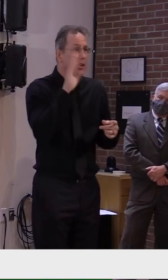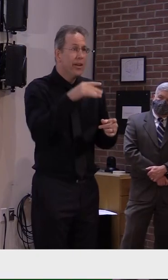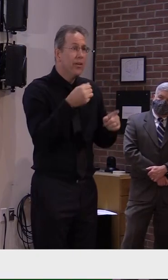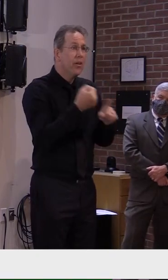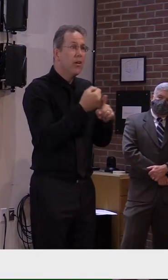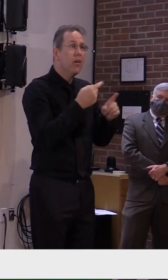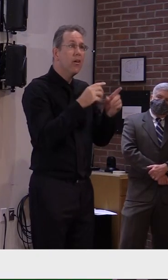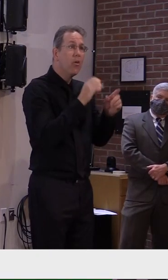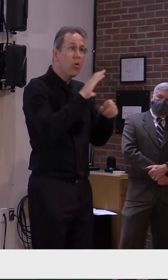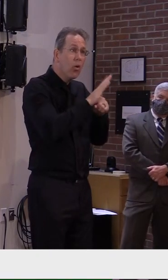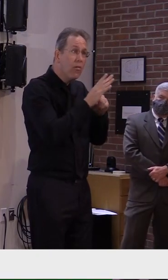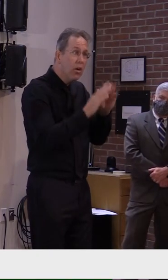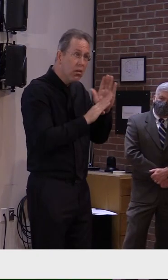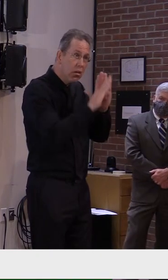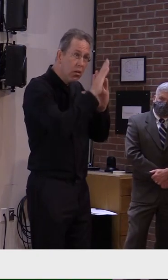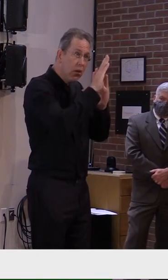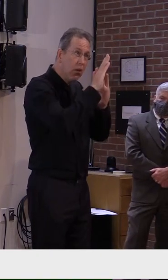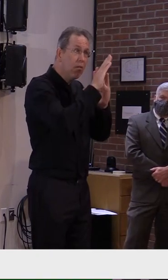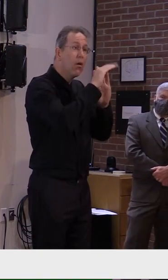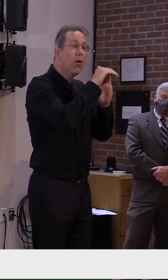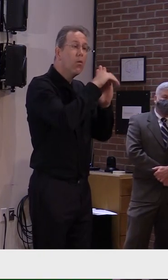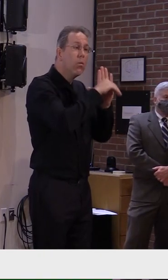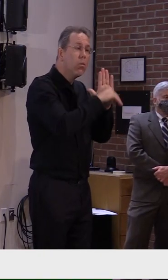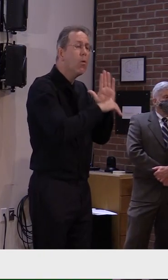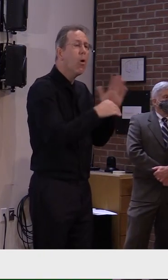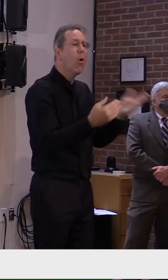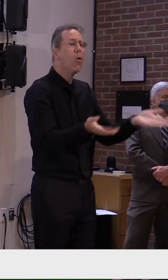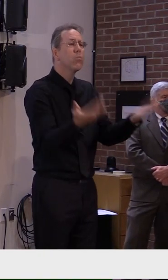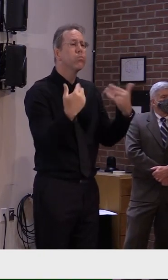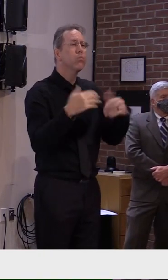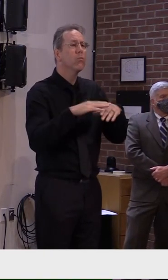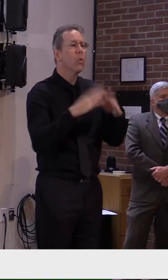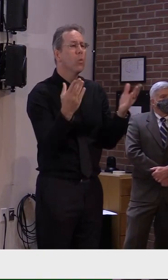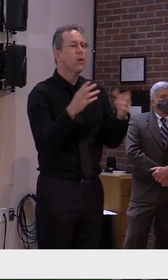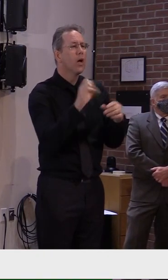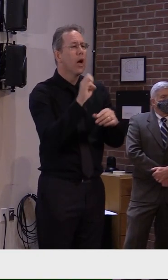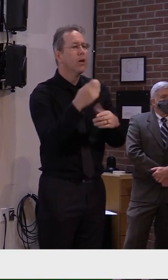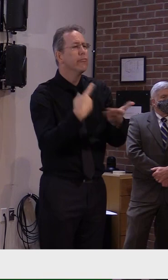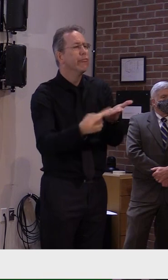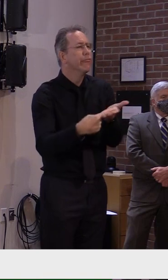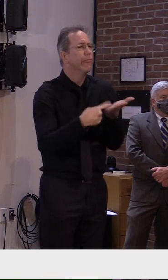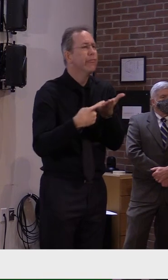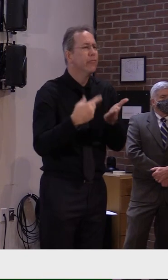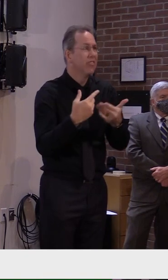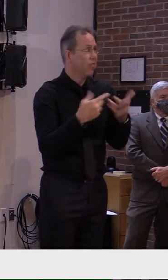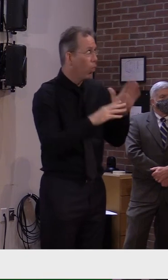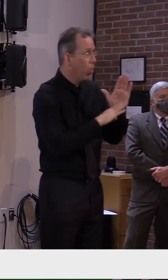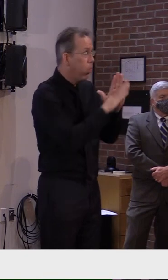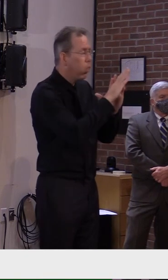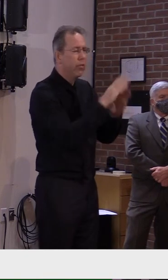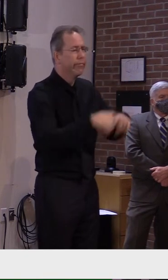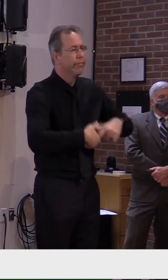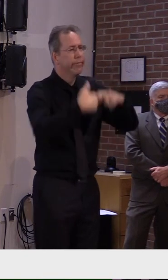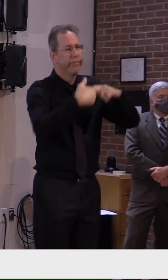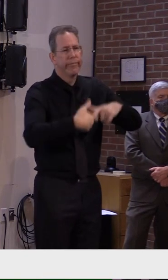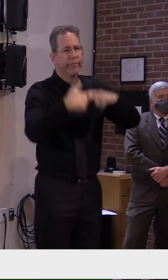concern, but it's not our highest concern at this point. I had also heard, being a Barry guy, guess, but